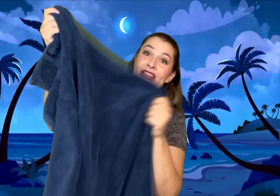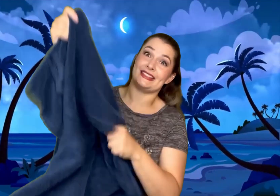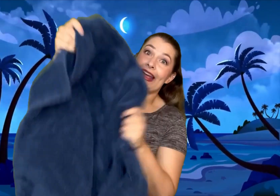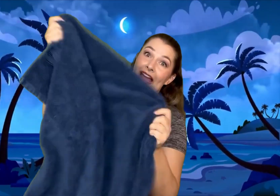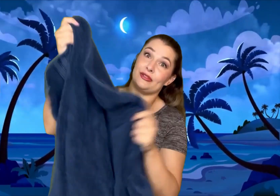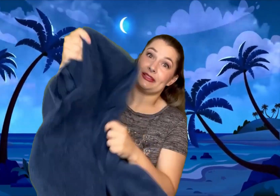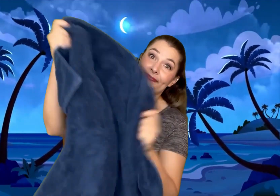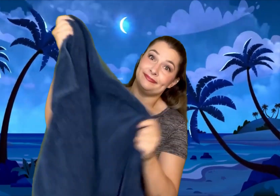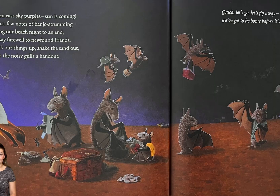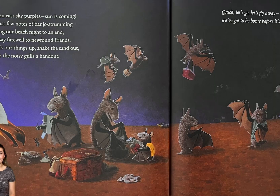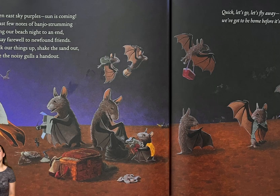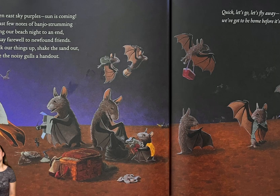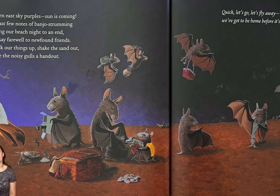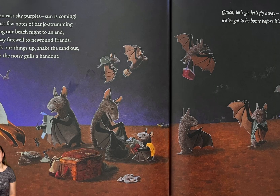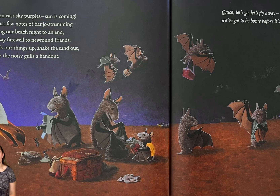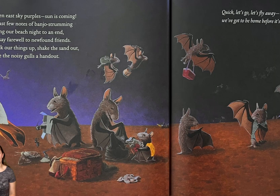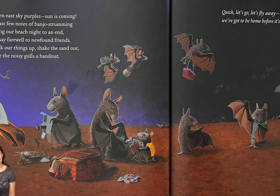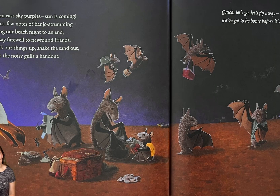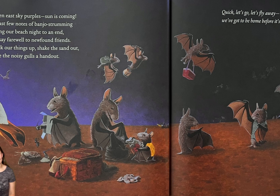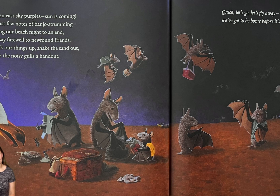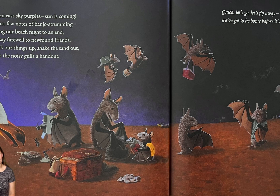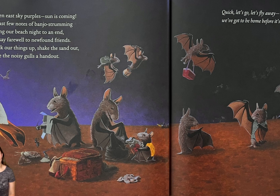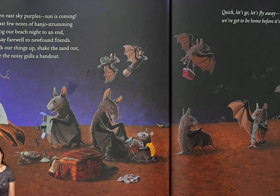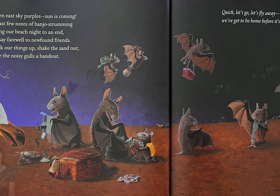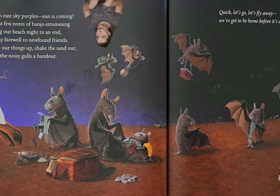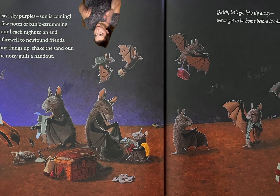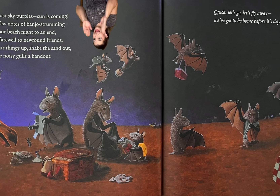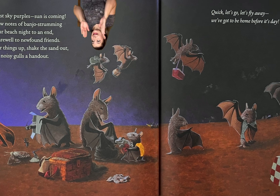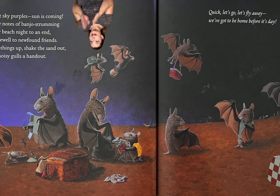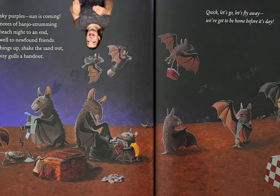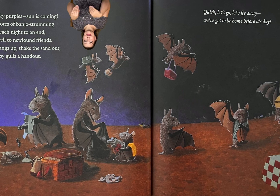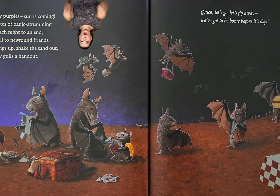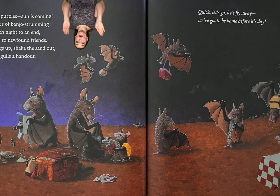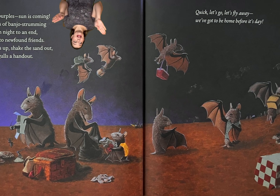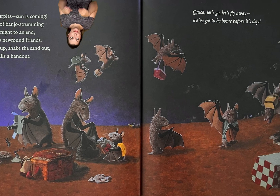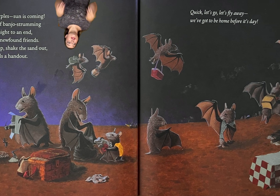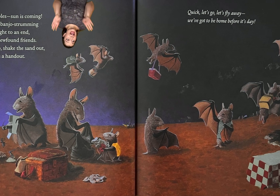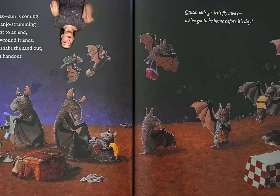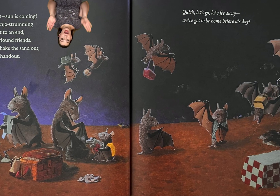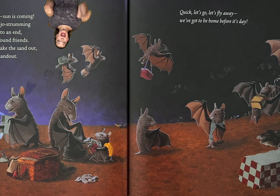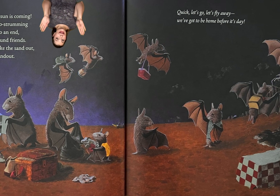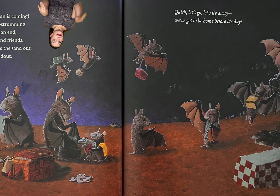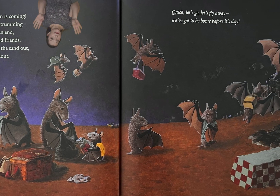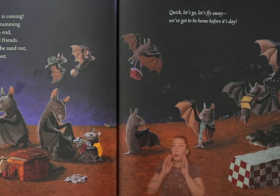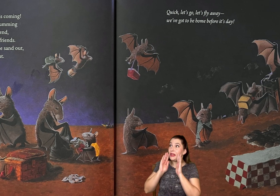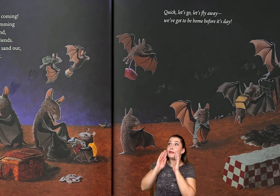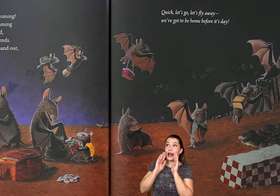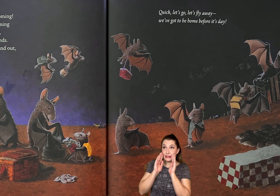the sand out! Give the noisy ghouls a handout! Quick! Let's go! Let's fly away! We've got to